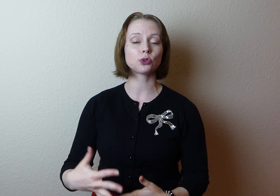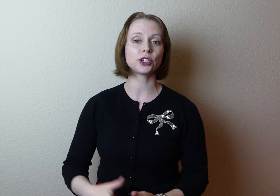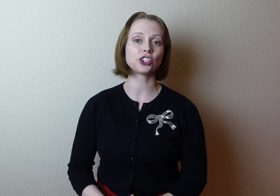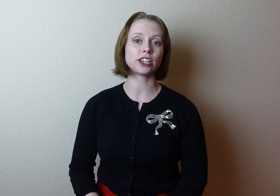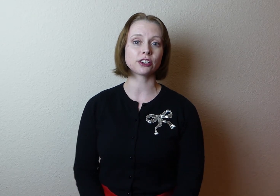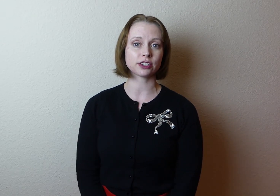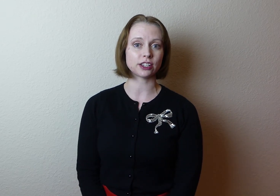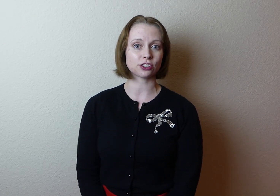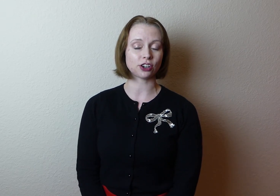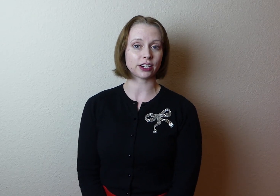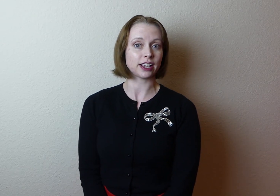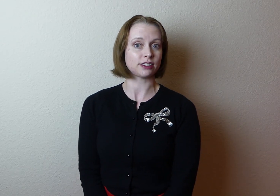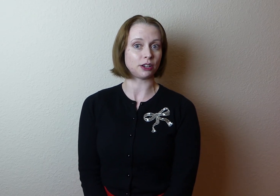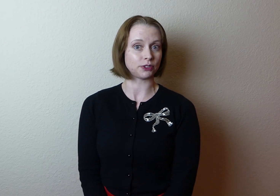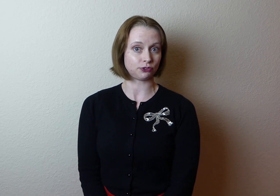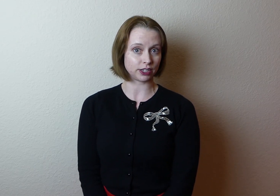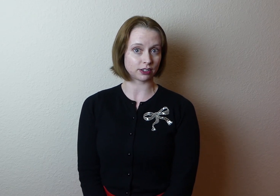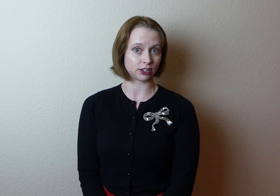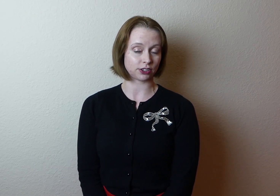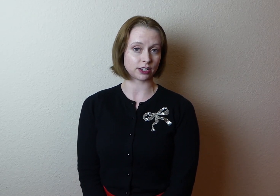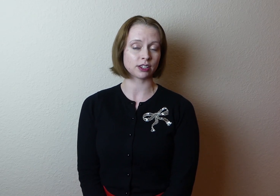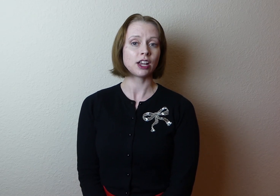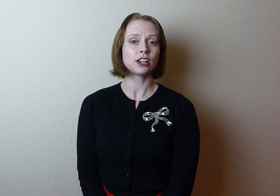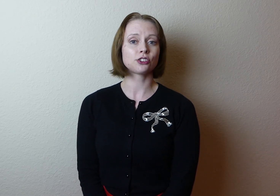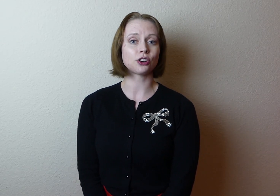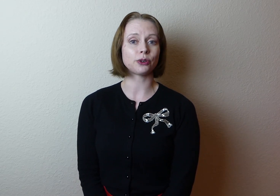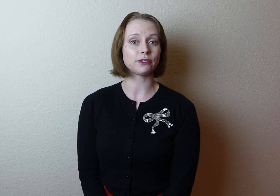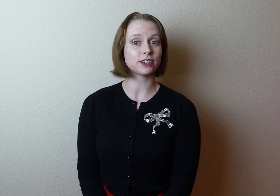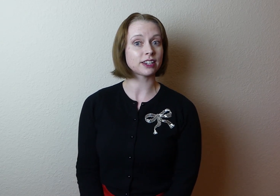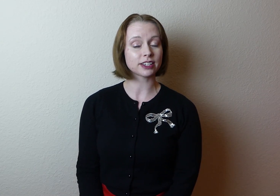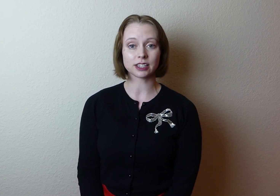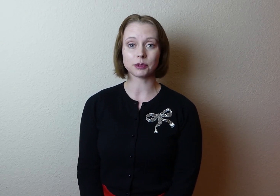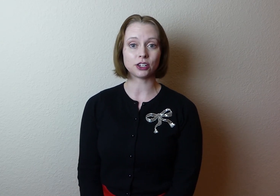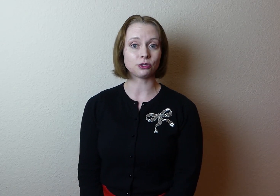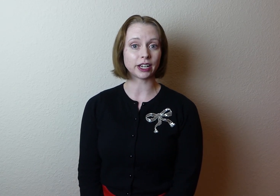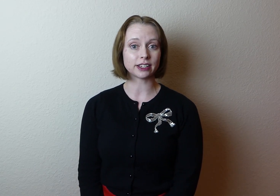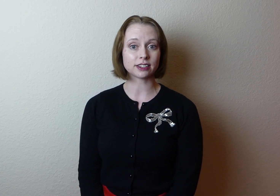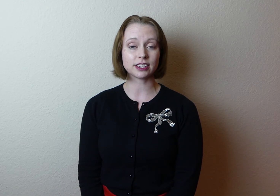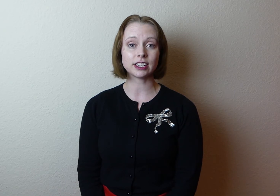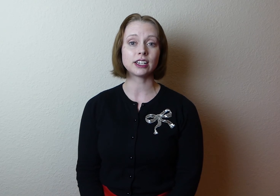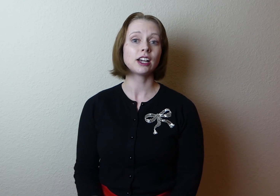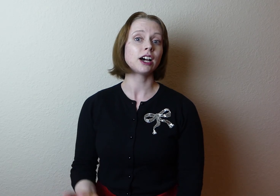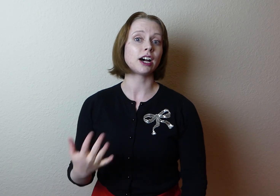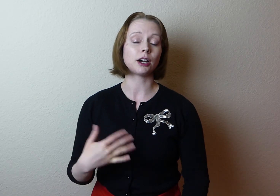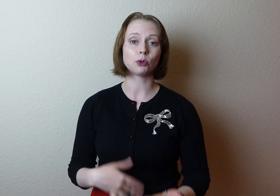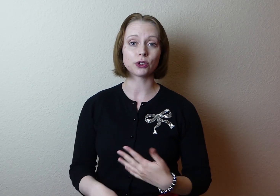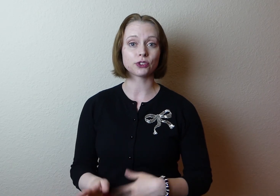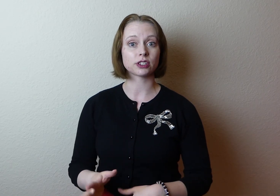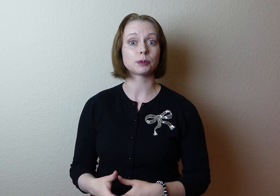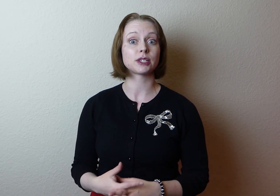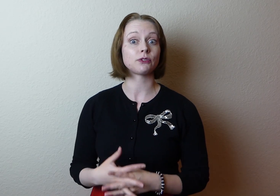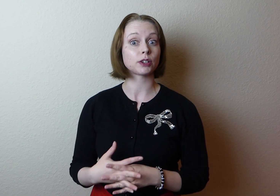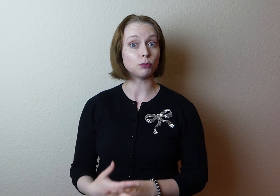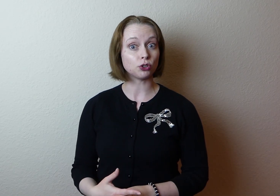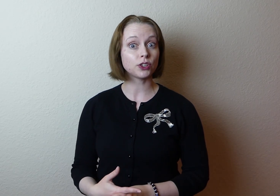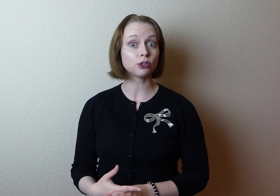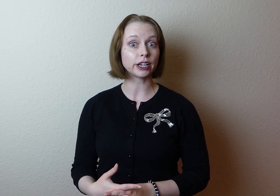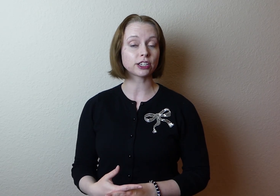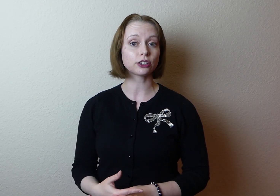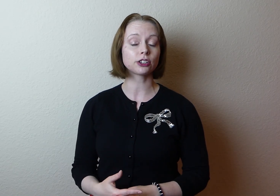switch gears and start a self-defense series. So if this sounds like something you'd like to see or if there's a specific move that you'd like to learn,